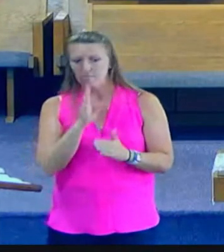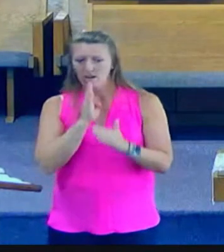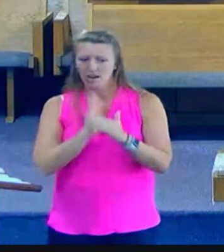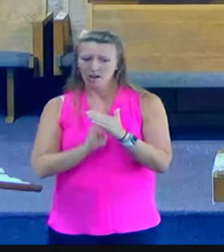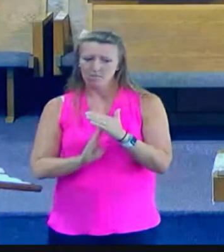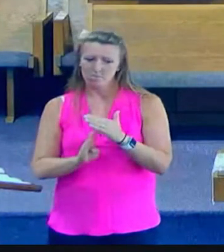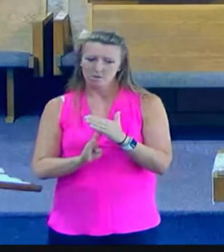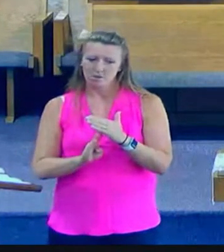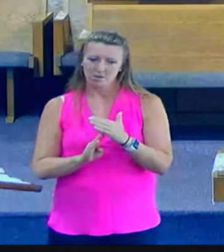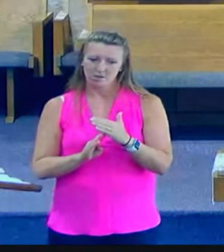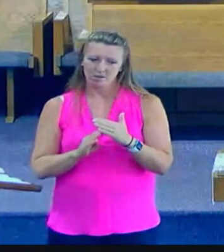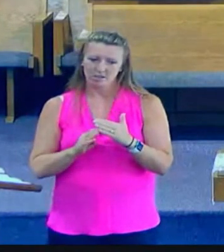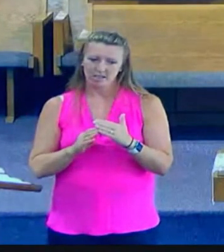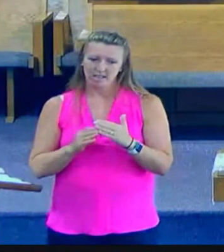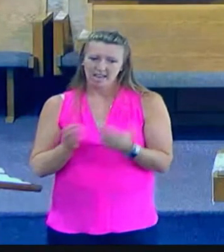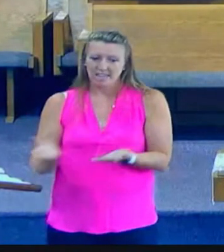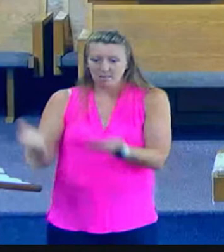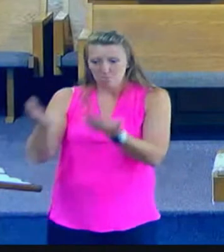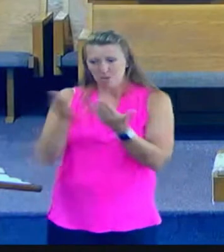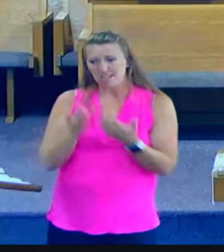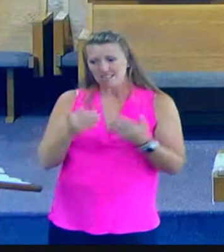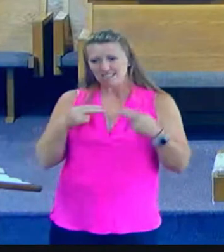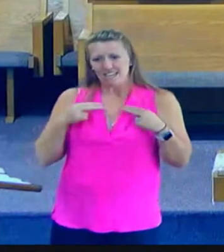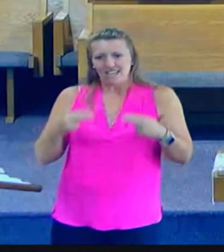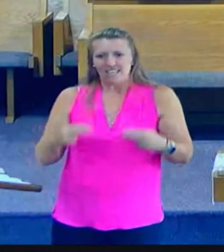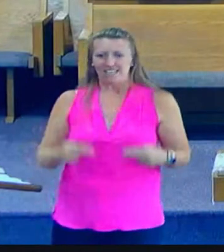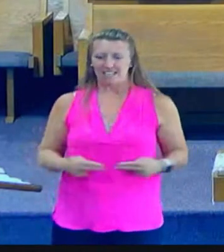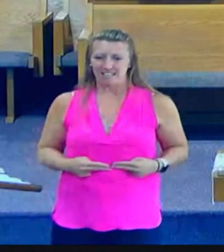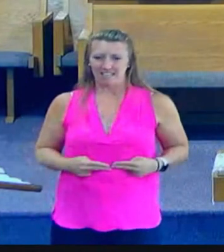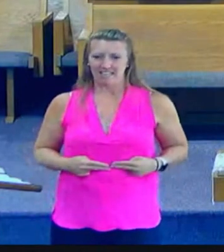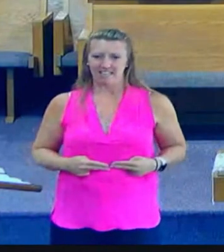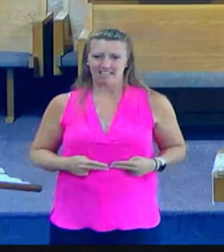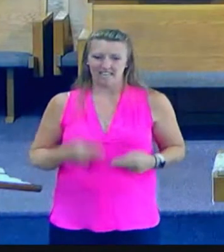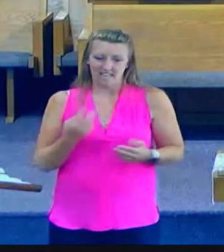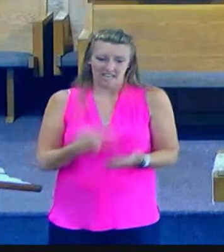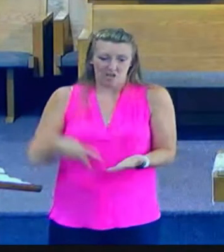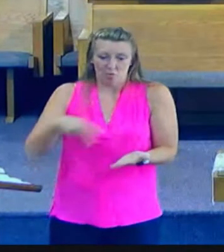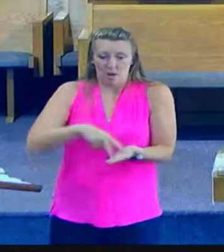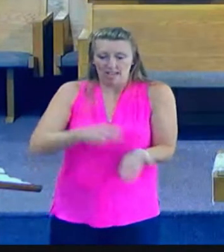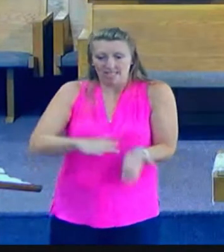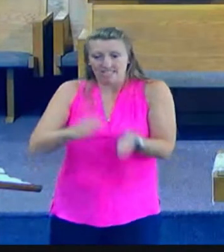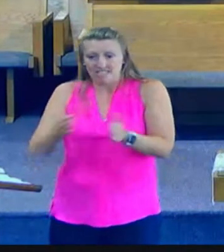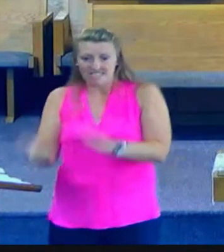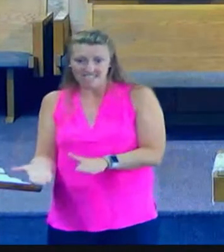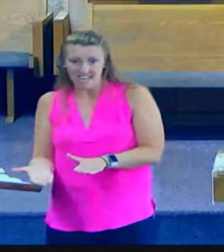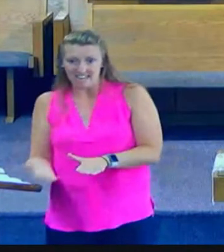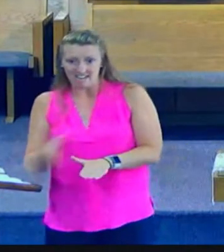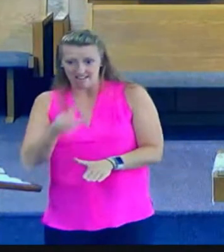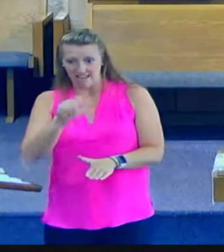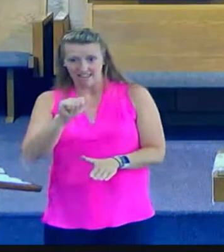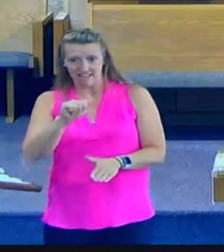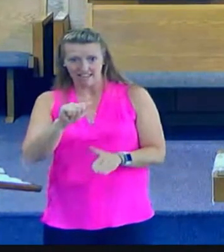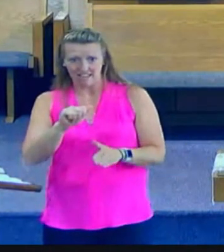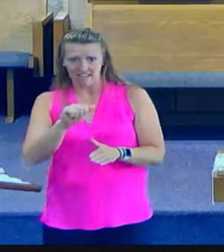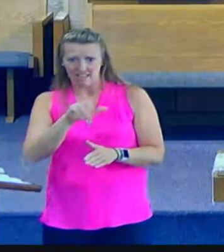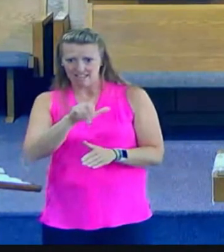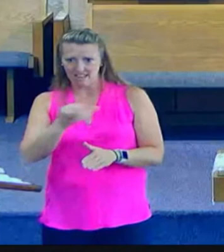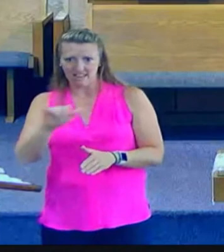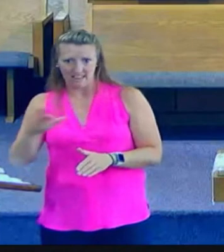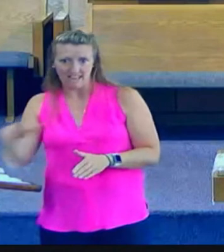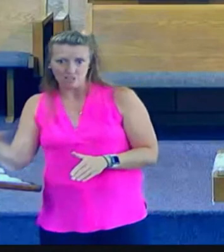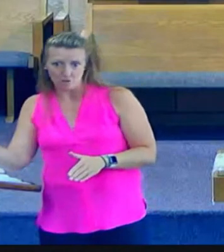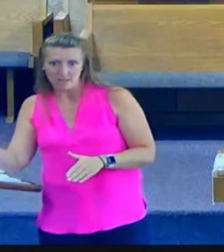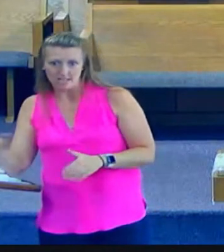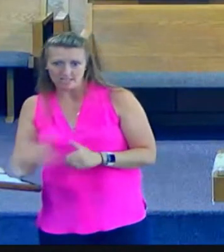word he brings forth the dead to life. And so it is written for us here today he is